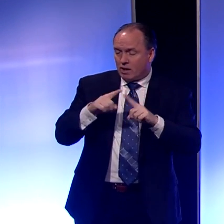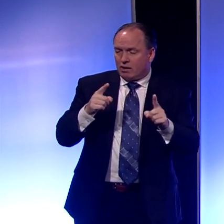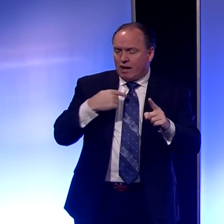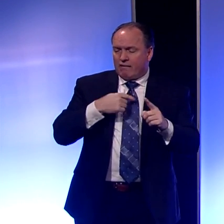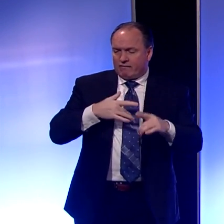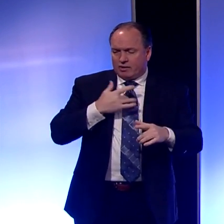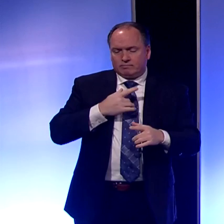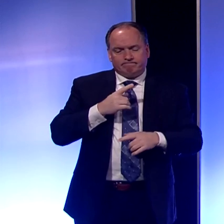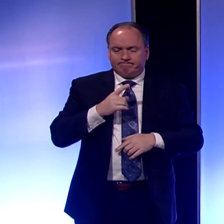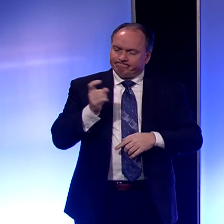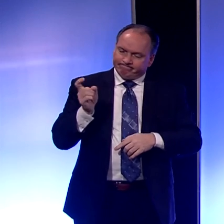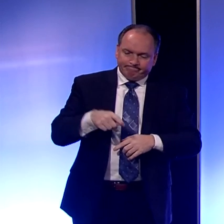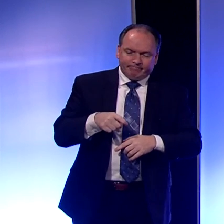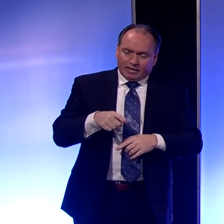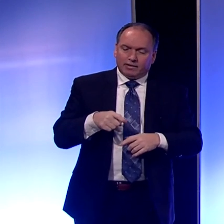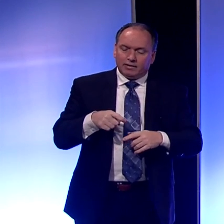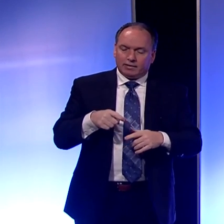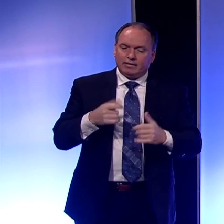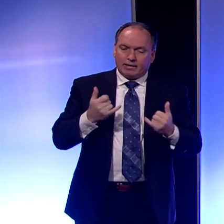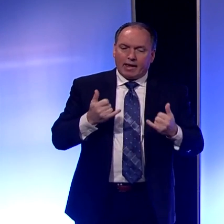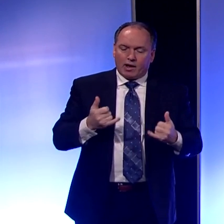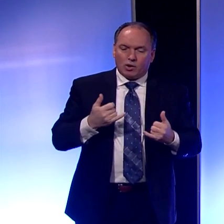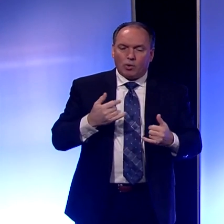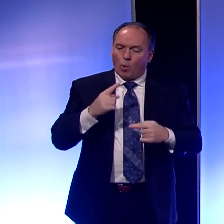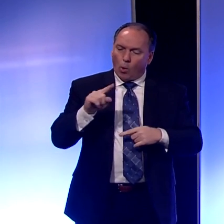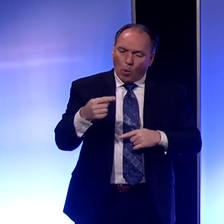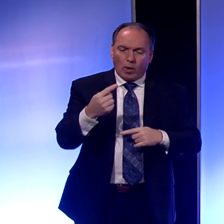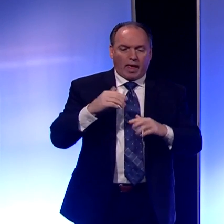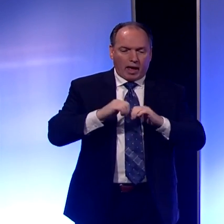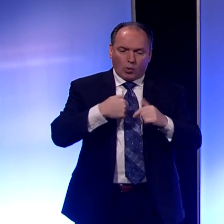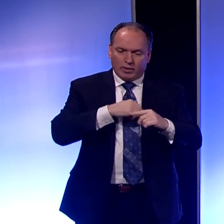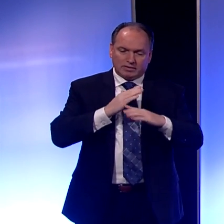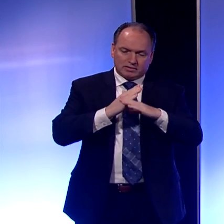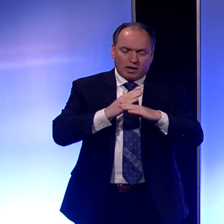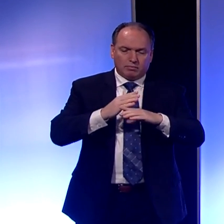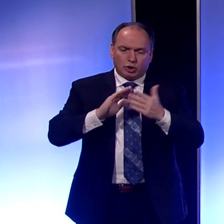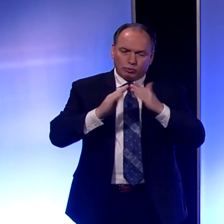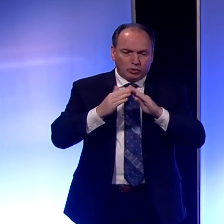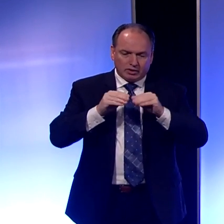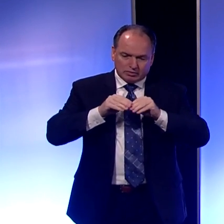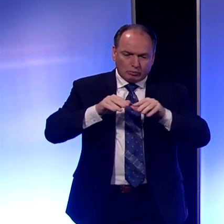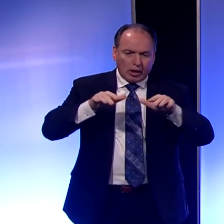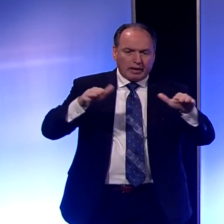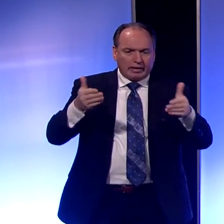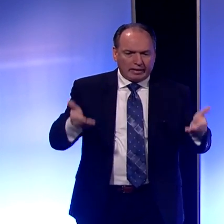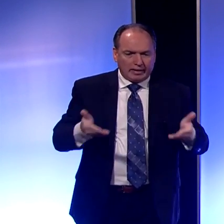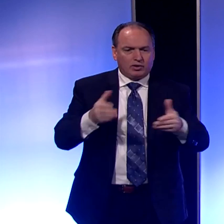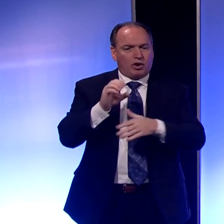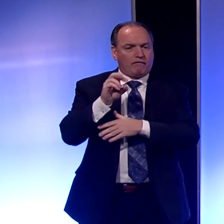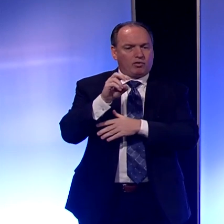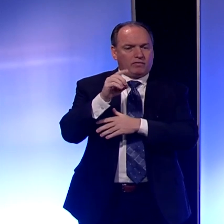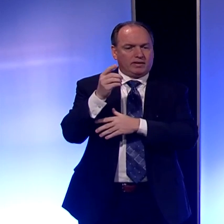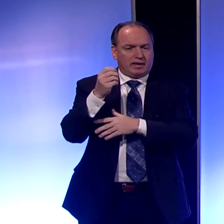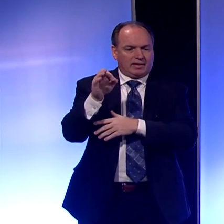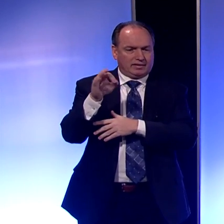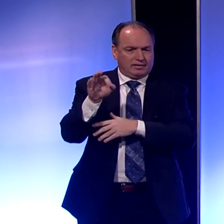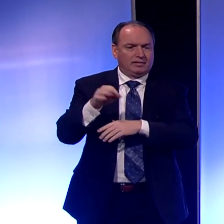necessary and the only way we're going to stop us from having community spread here also of COVID-19.